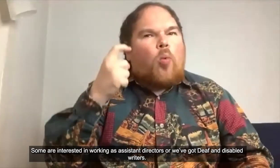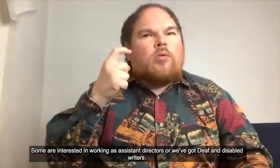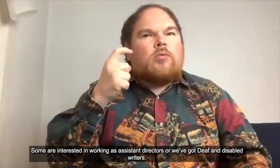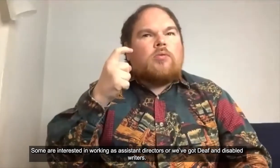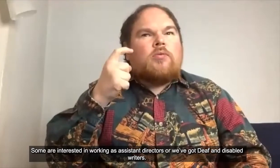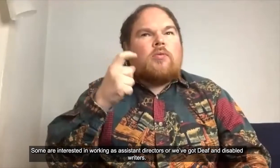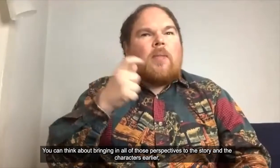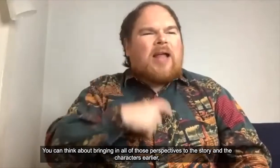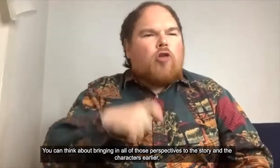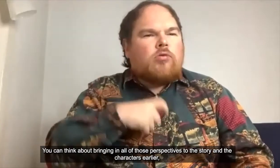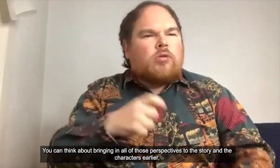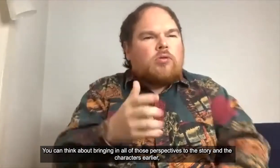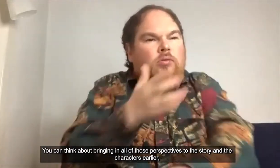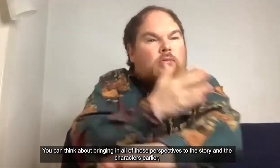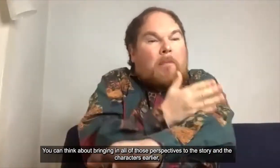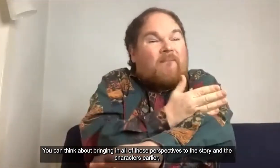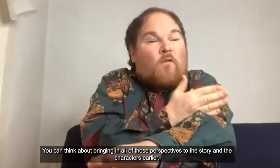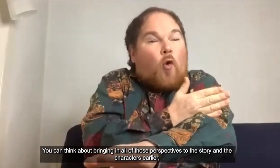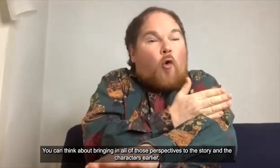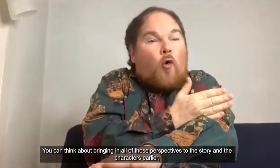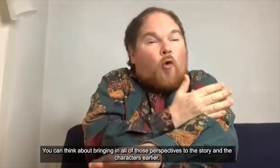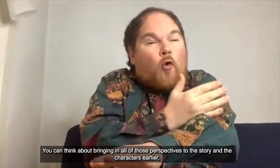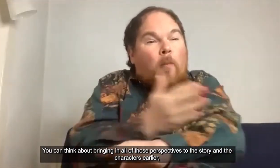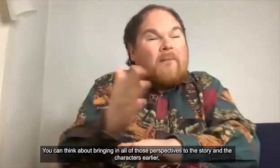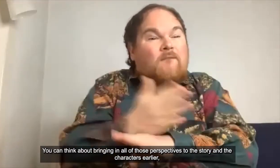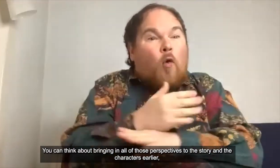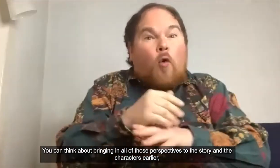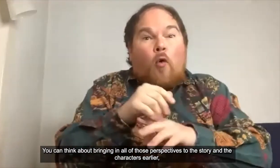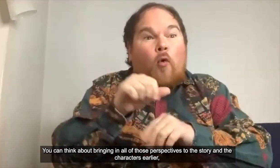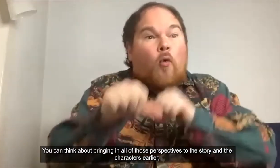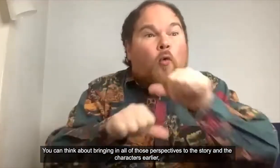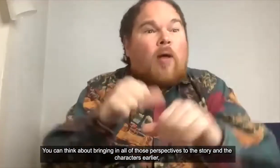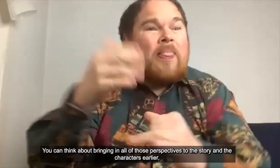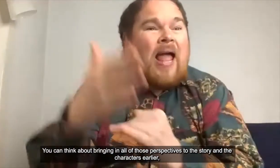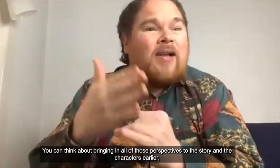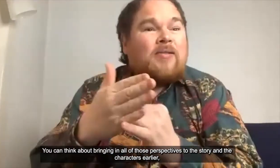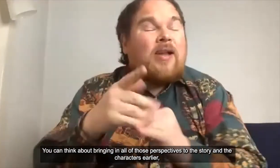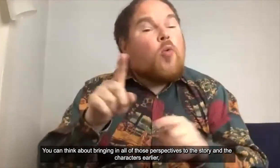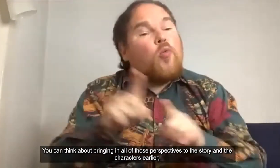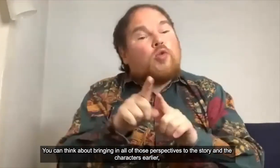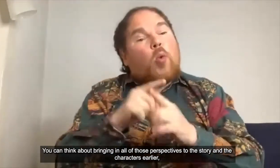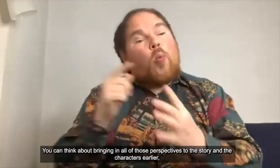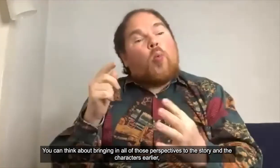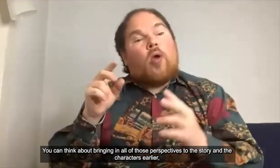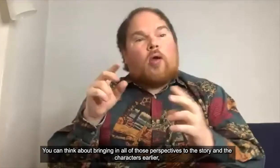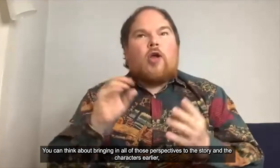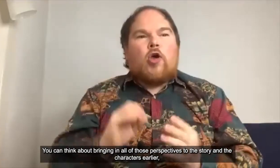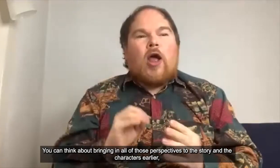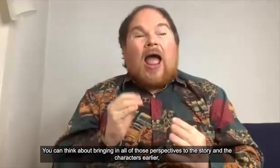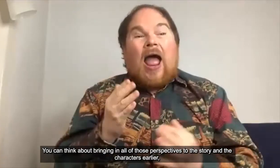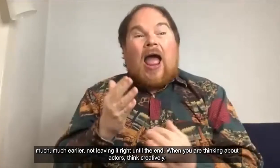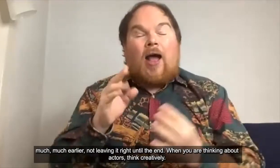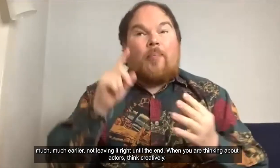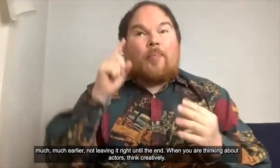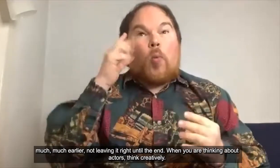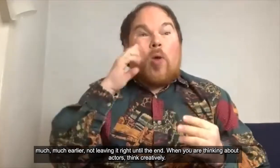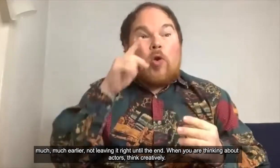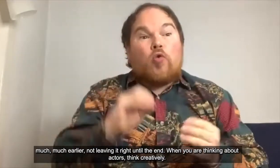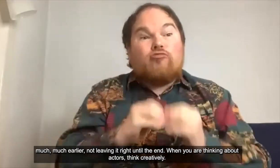you can think about bringing in all those perspectives to the story and the characters earlier much much earlier and not leaving it